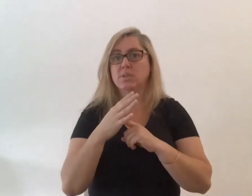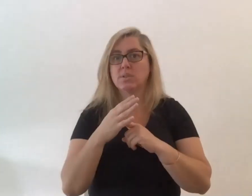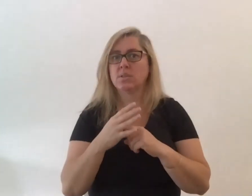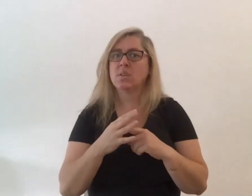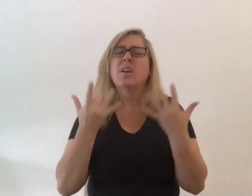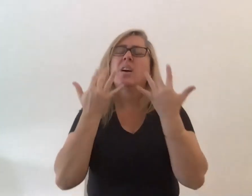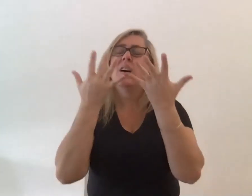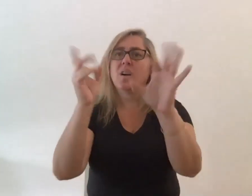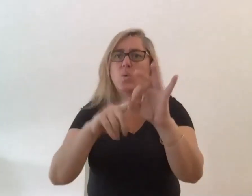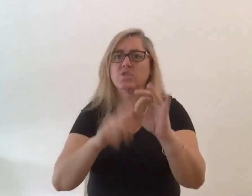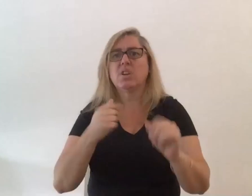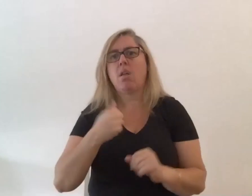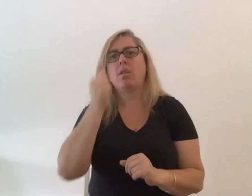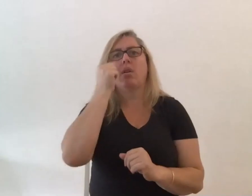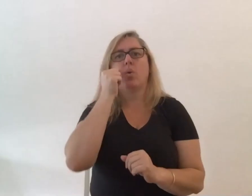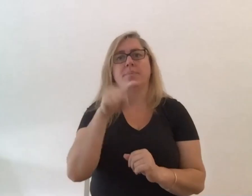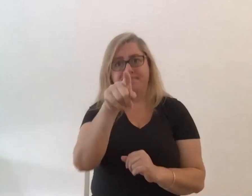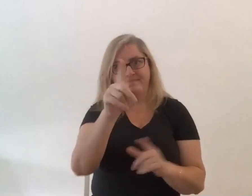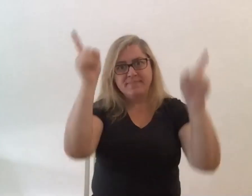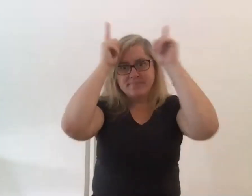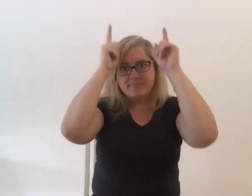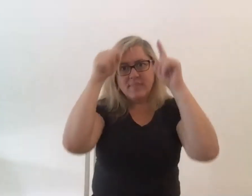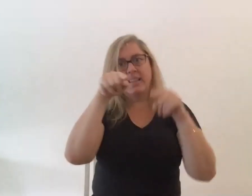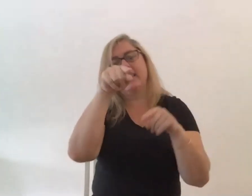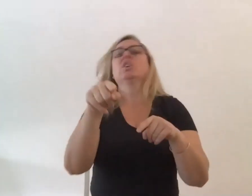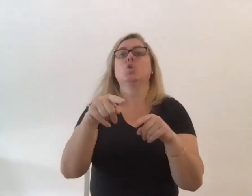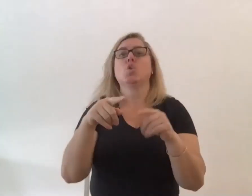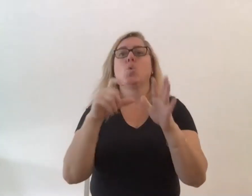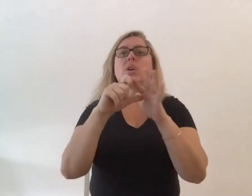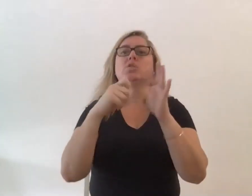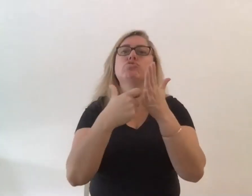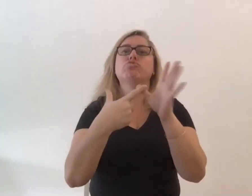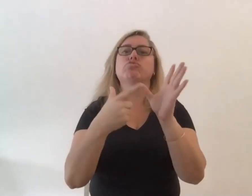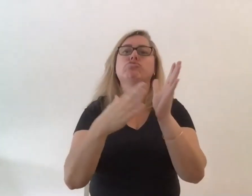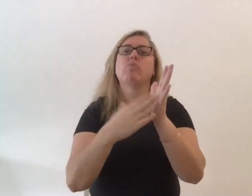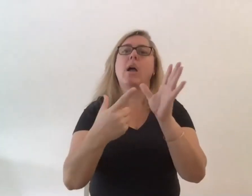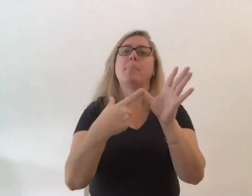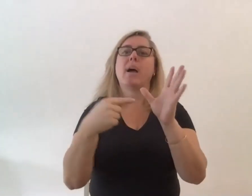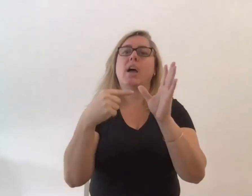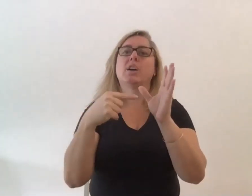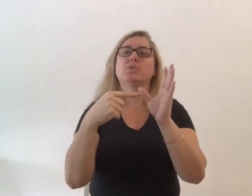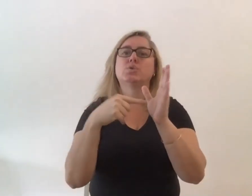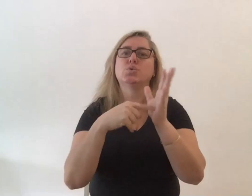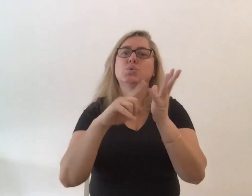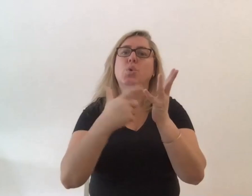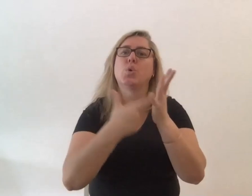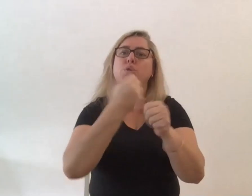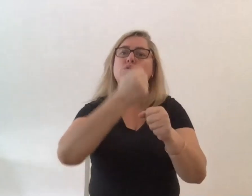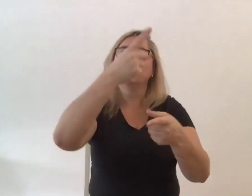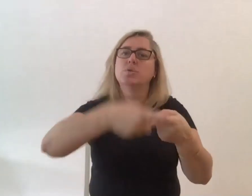so caroline you were dramaturg for qualia and you you actually had a starring role i was being silly when i said